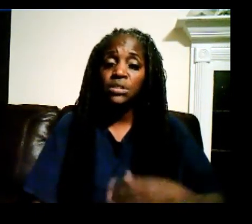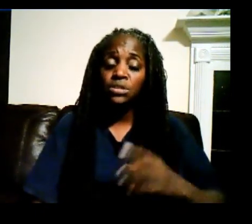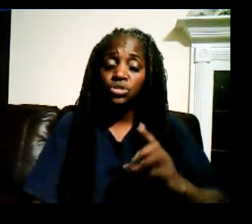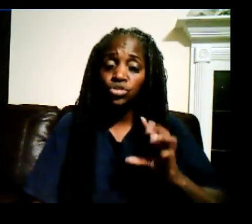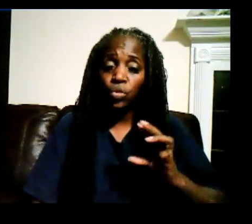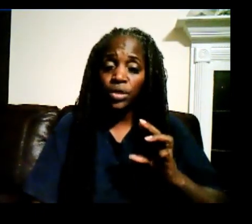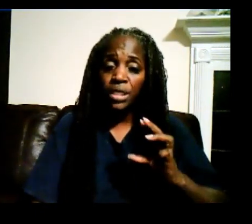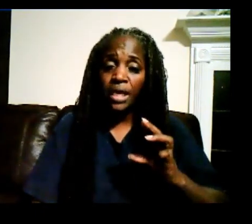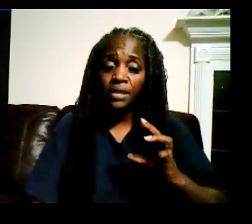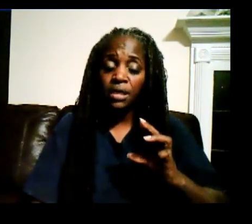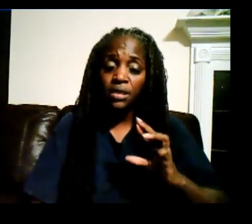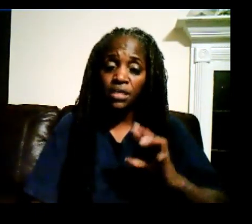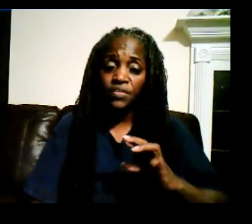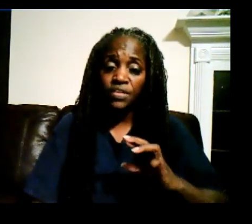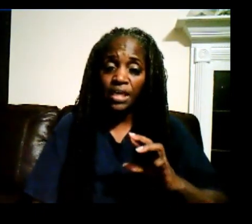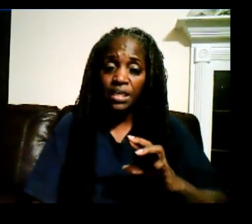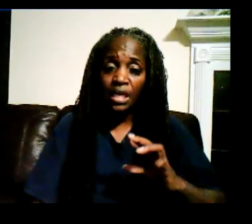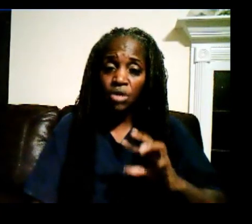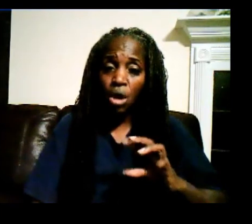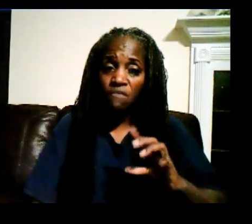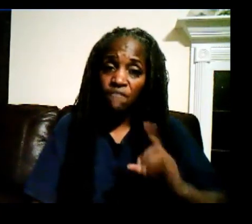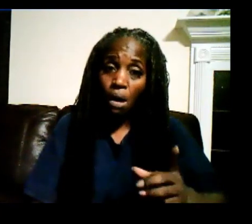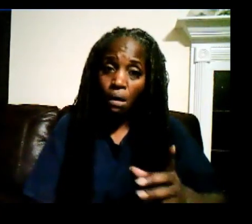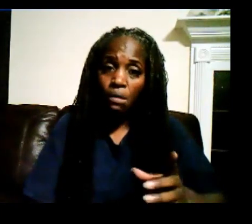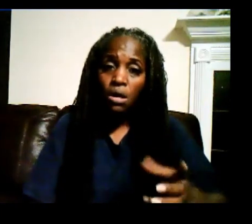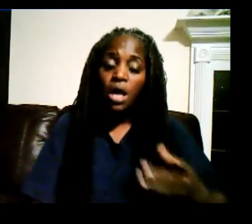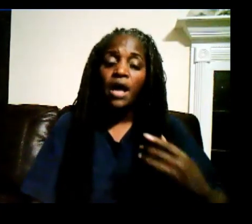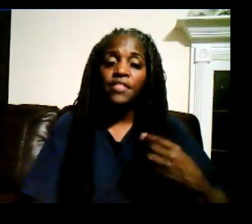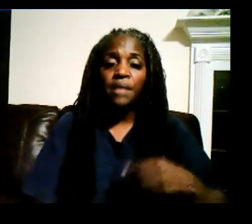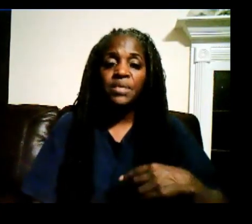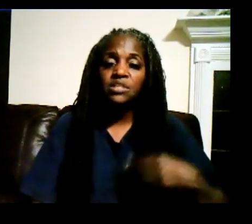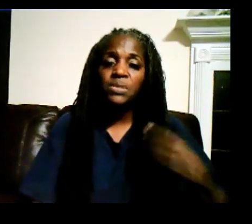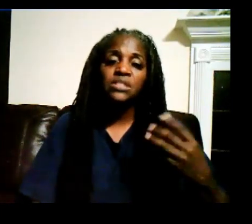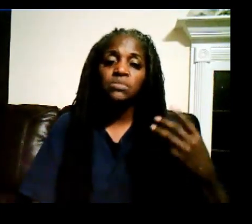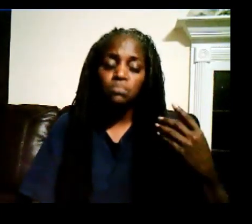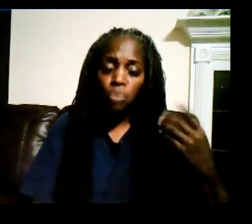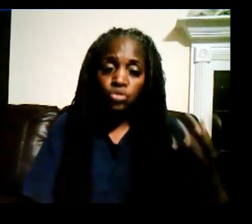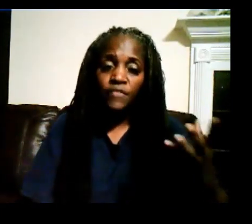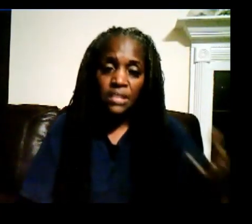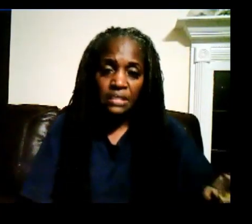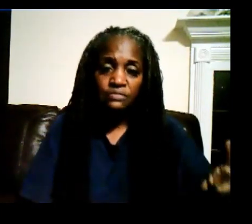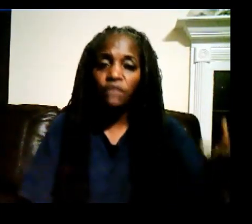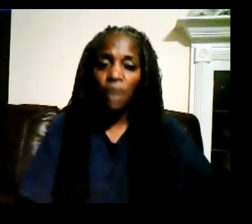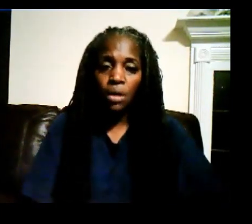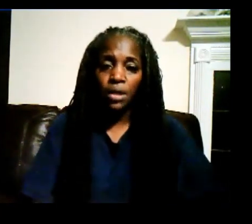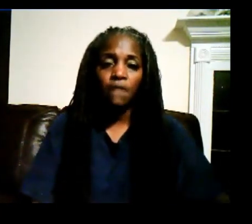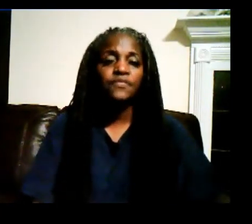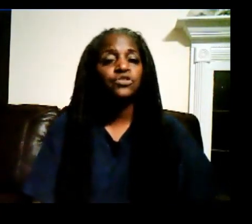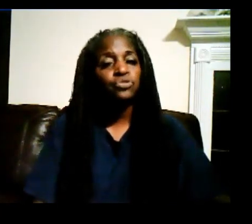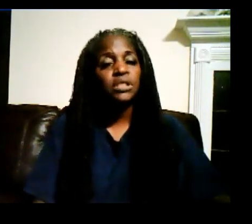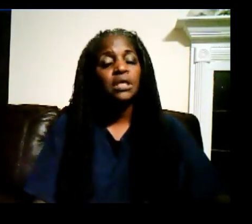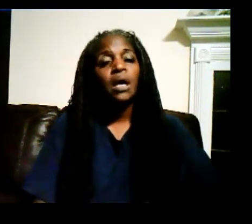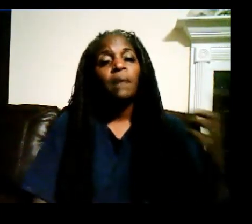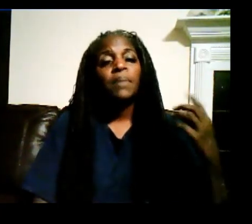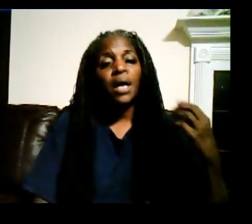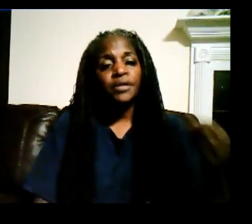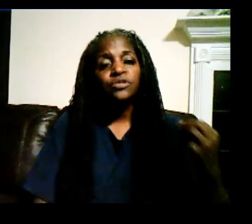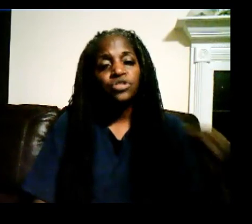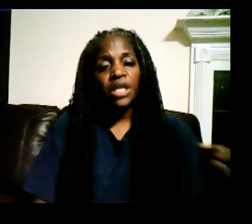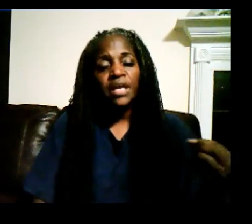shorten that, give it that name called fall. And that means because most of the leaves are falling off the tree, but understand